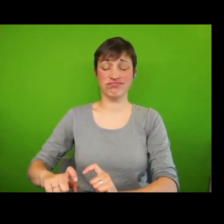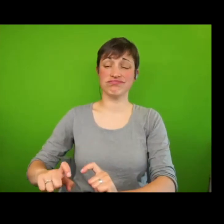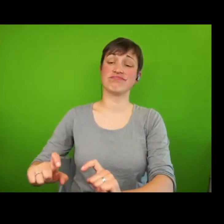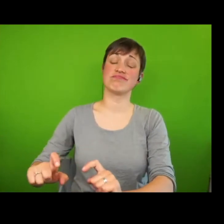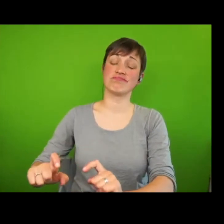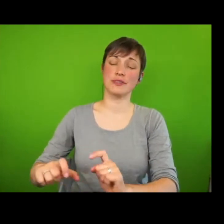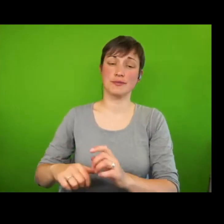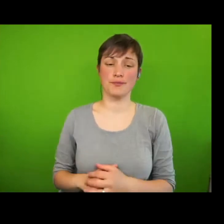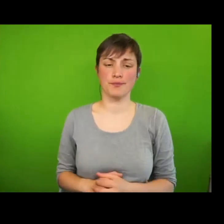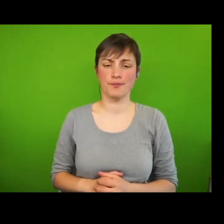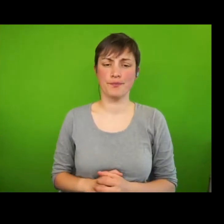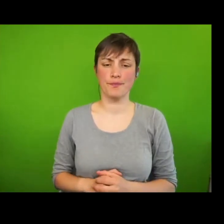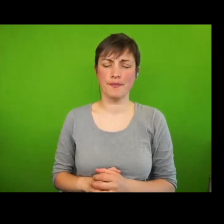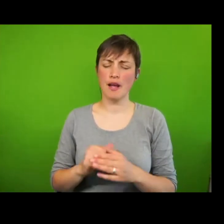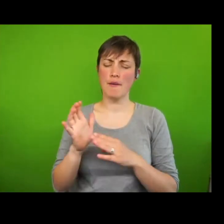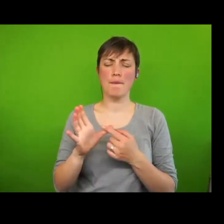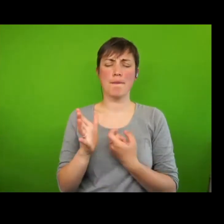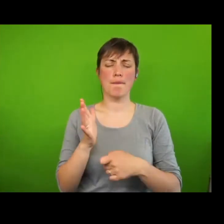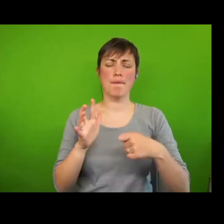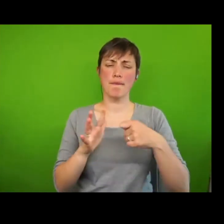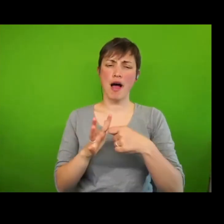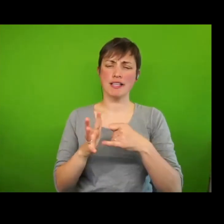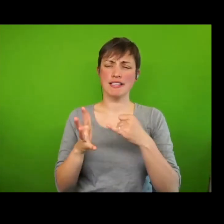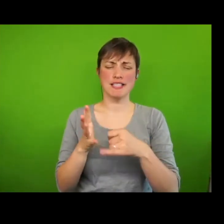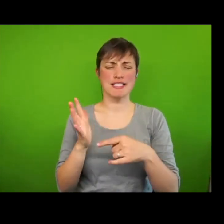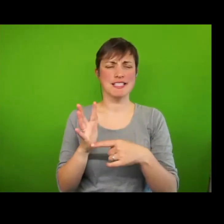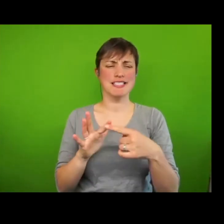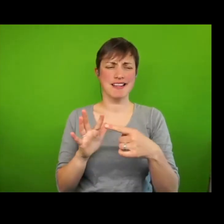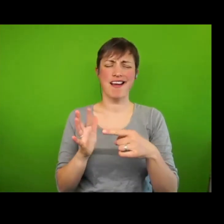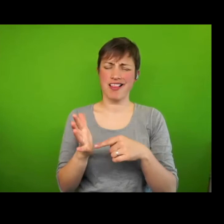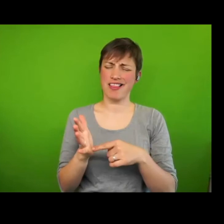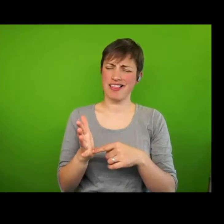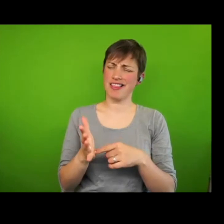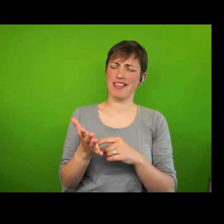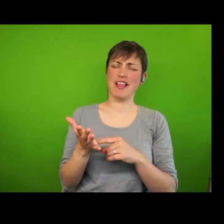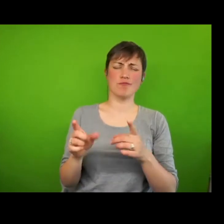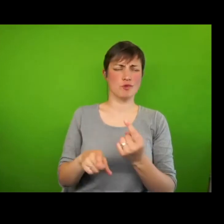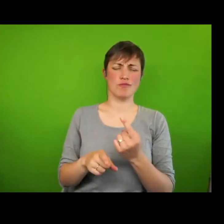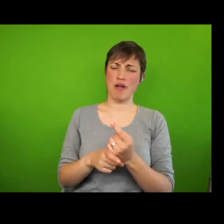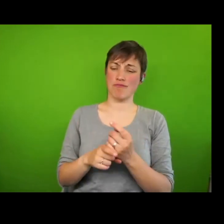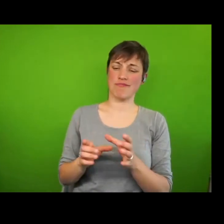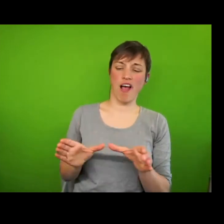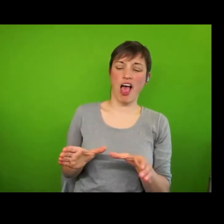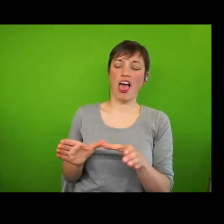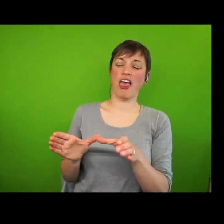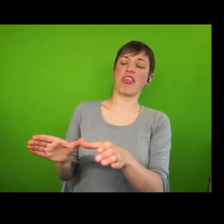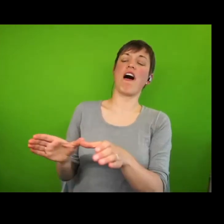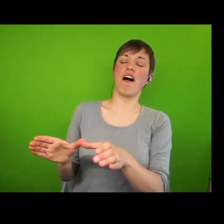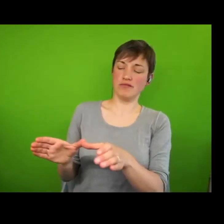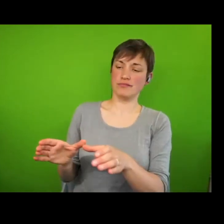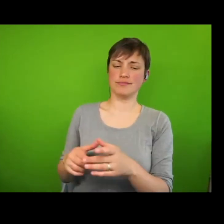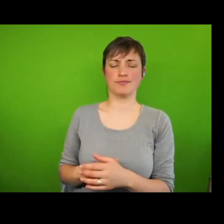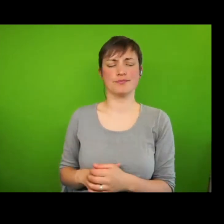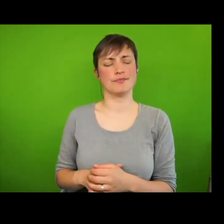Mark Steele describes the process of othering in his study of Australian poverty. To treat poor people so